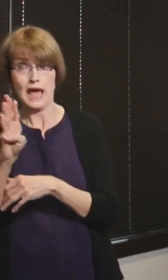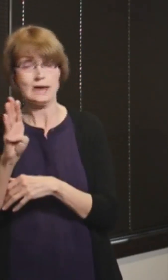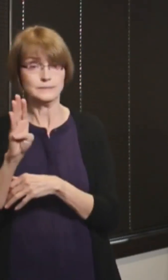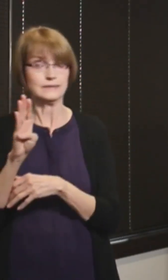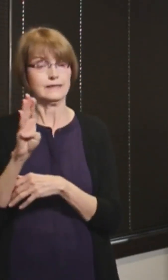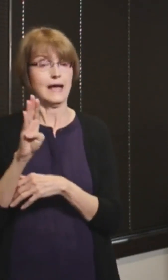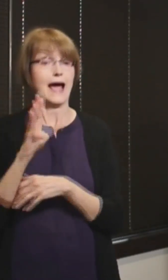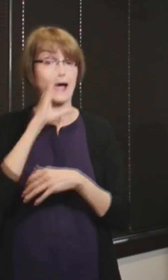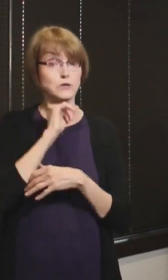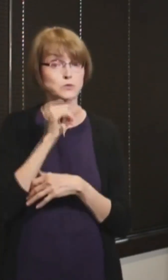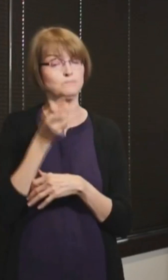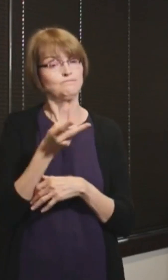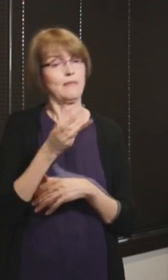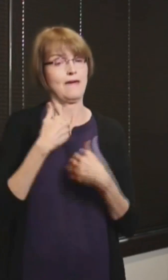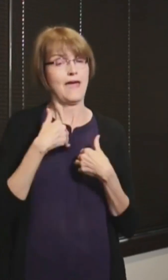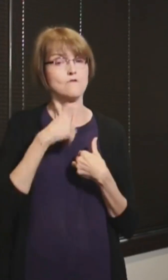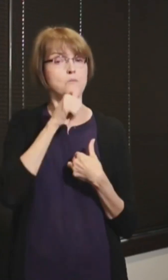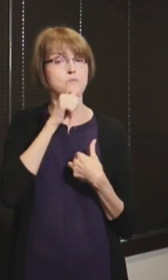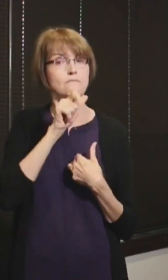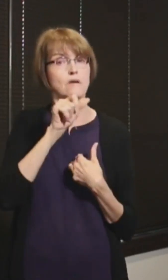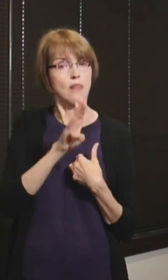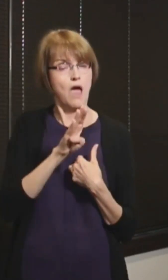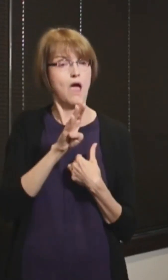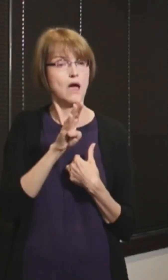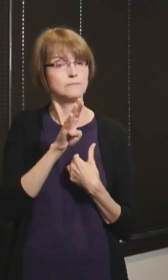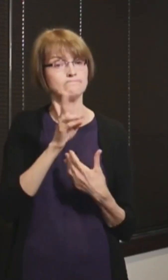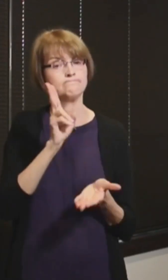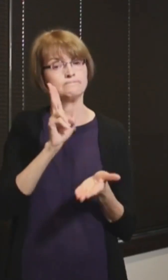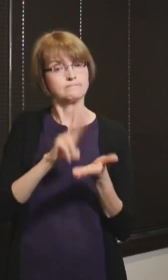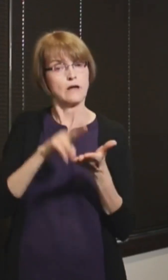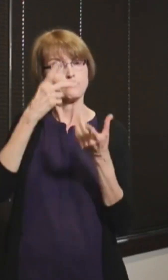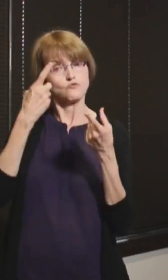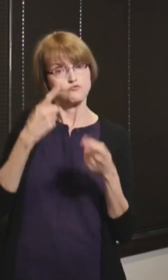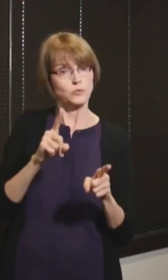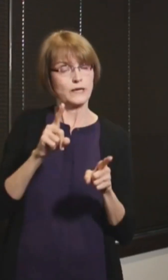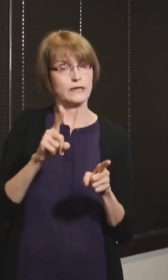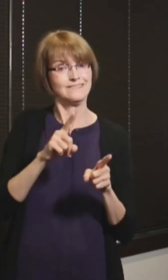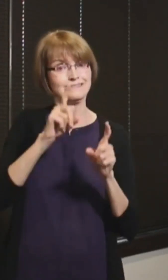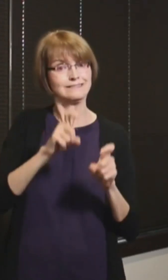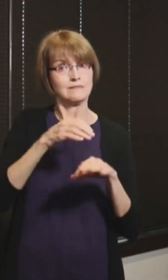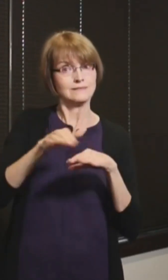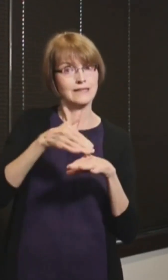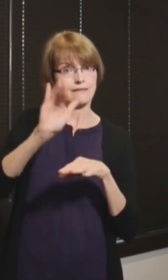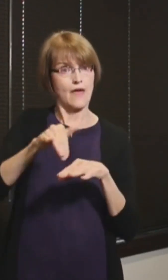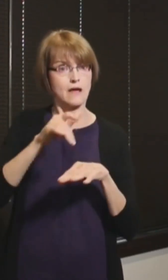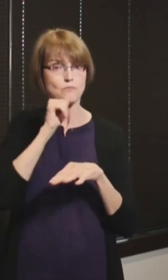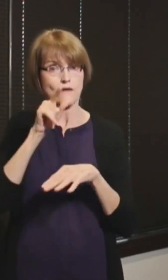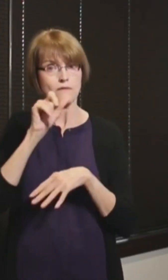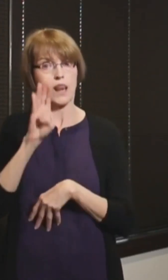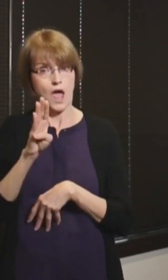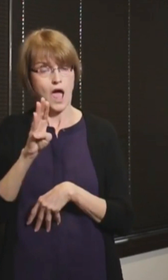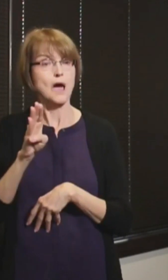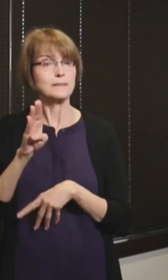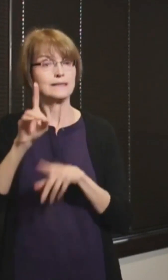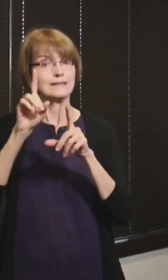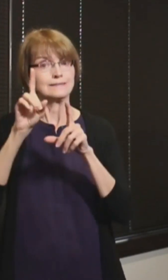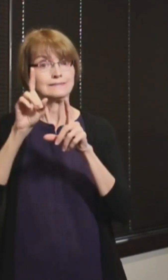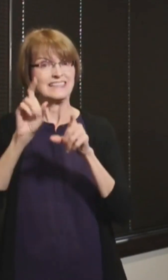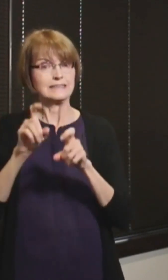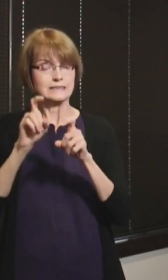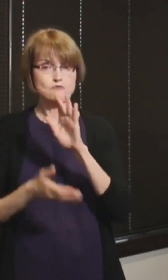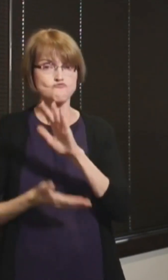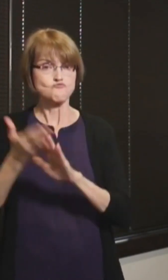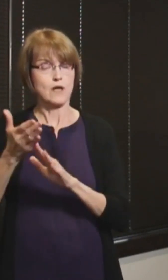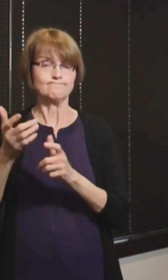private lab and have some sort of contractual arrangement where they can get their tests run in